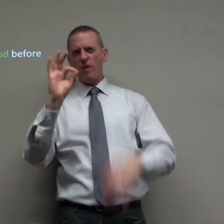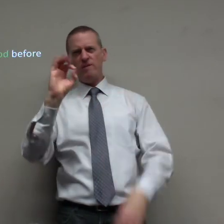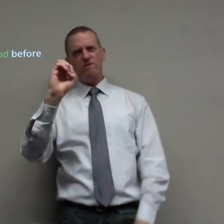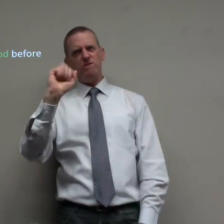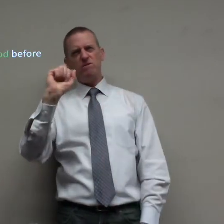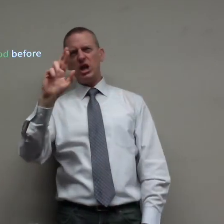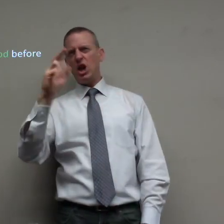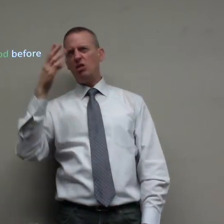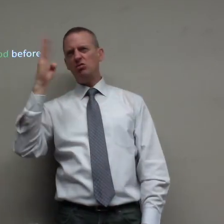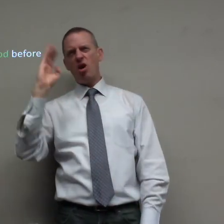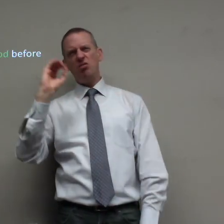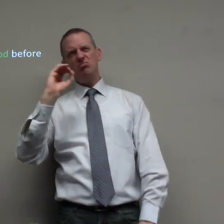people have no fear